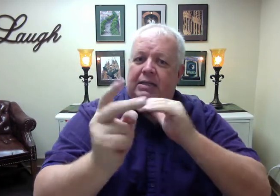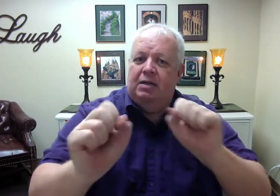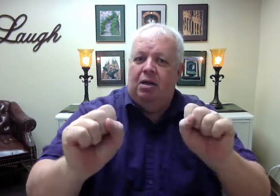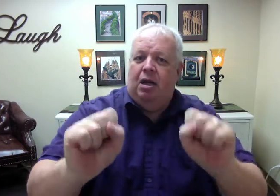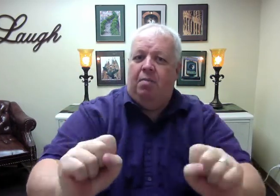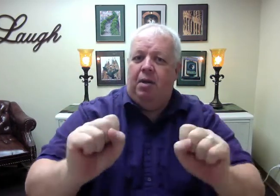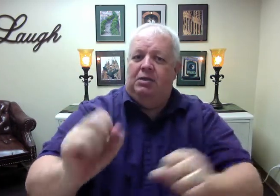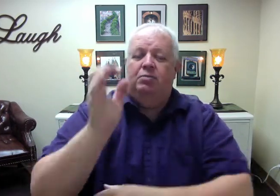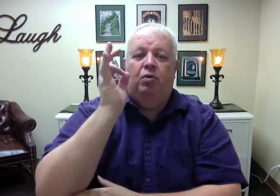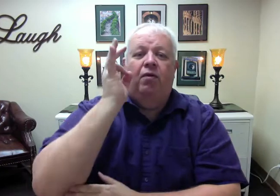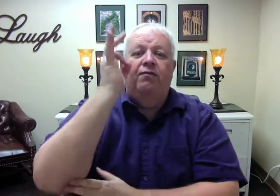future outcome.